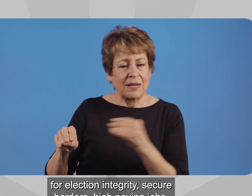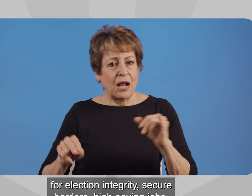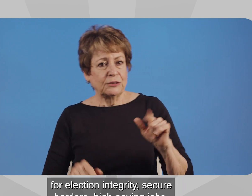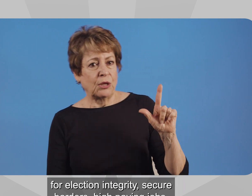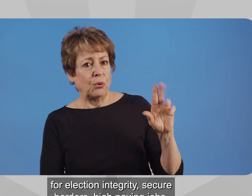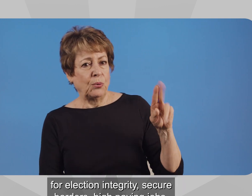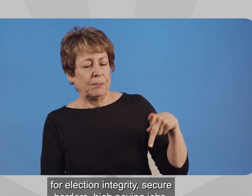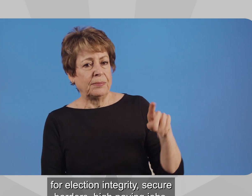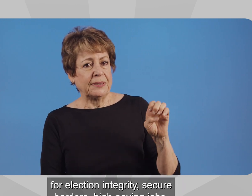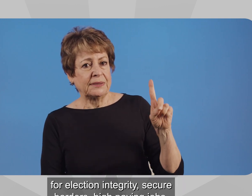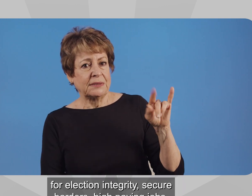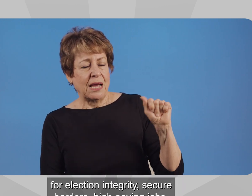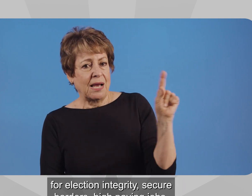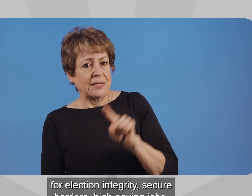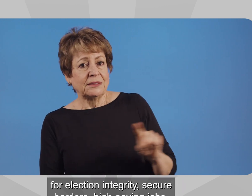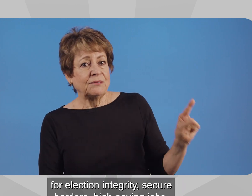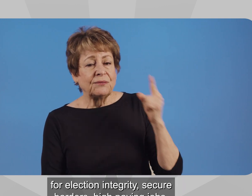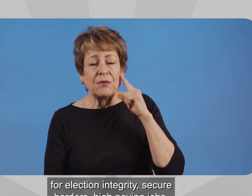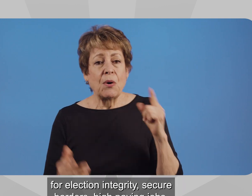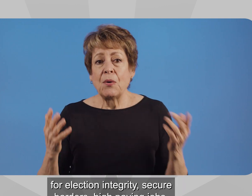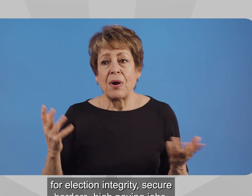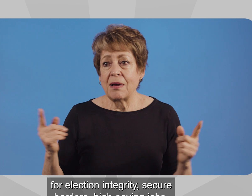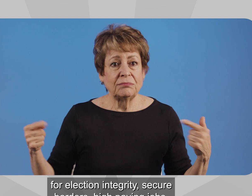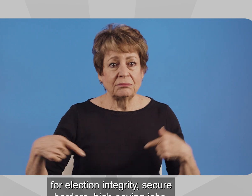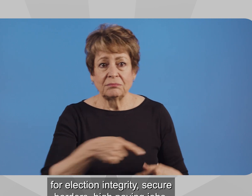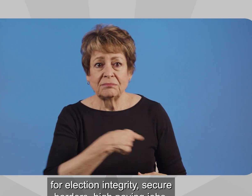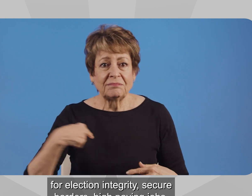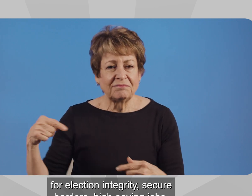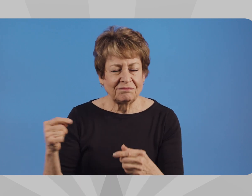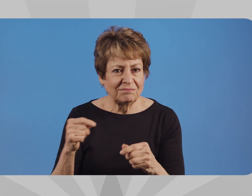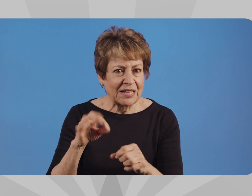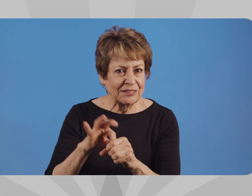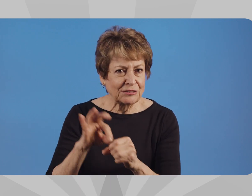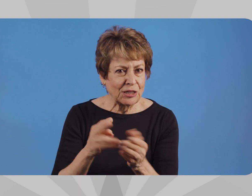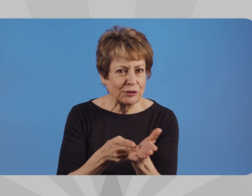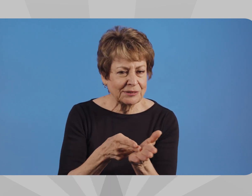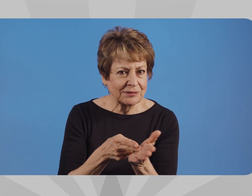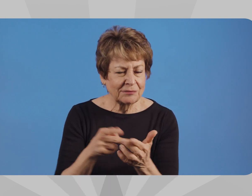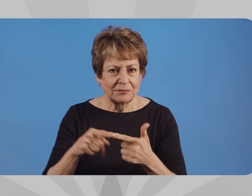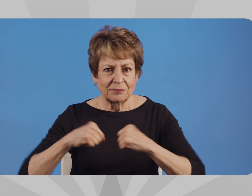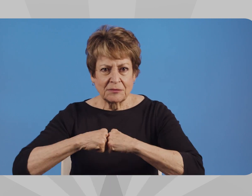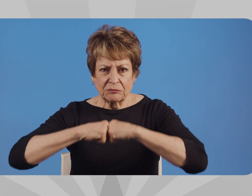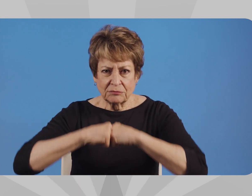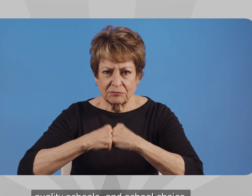for election integrity, secure borders, high-paying jobs,